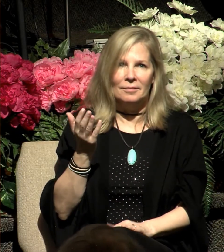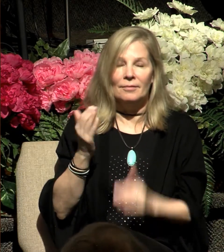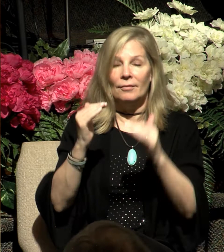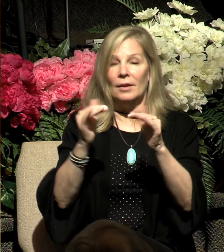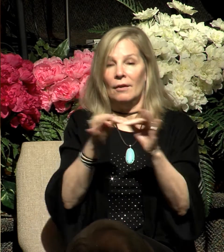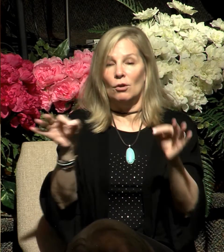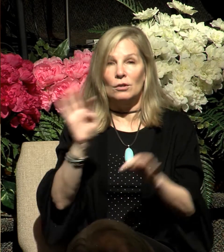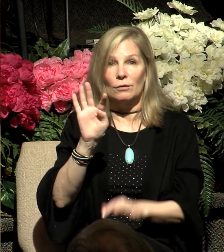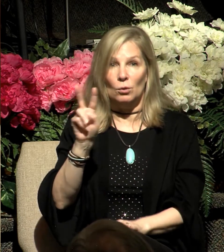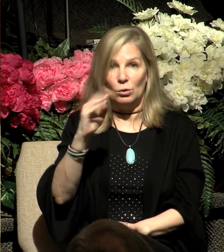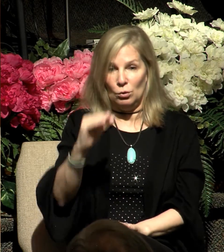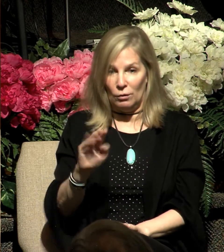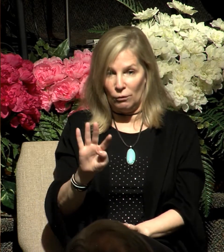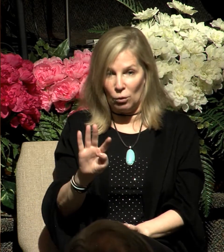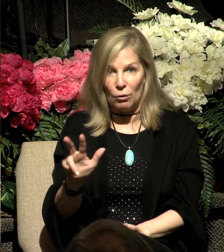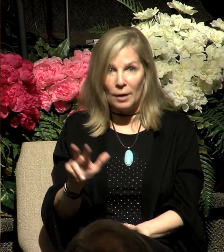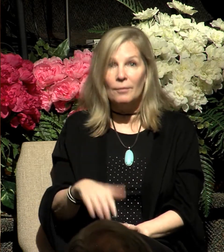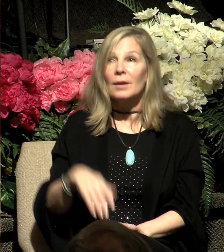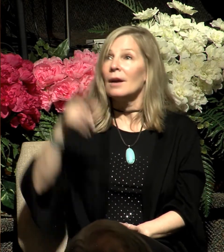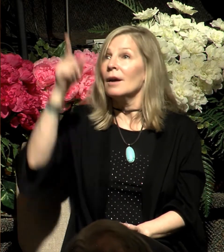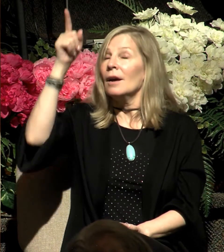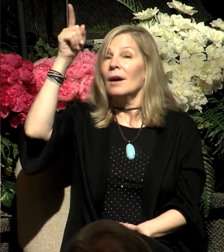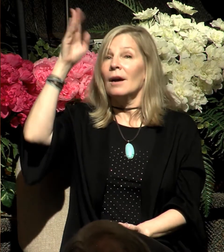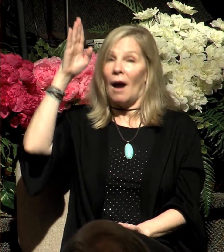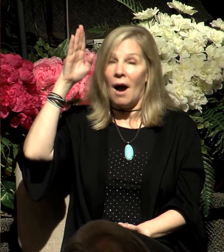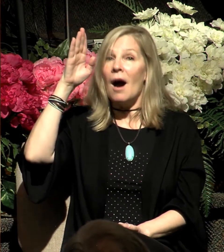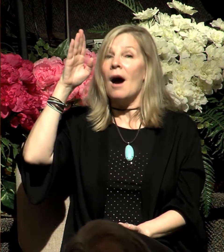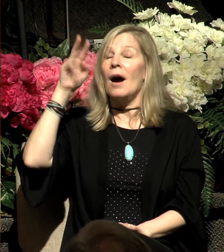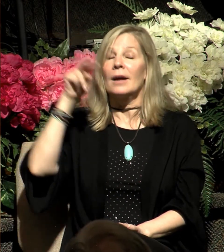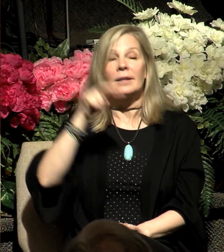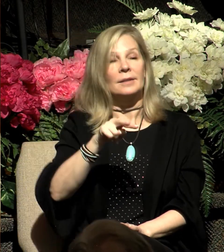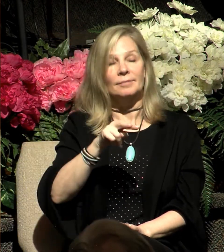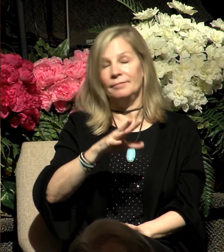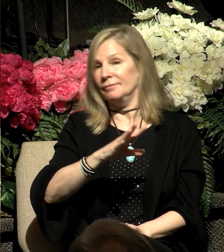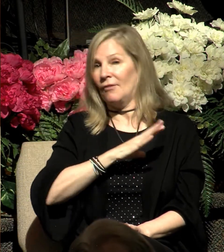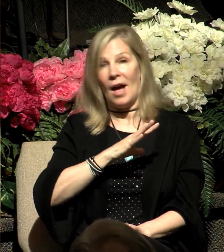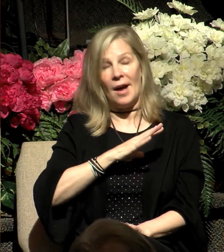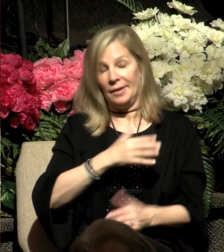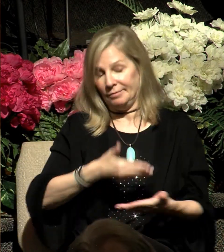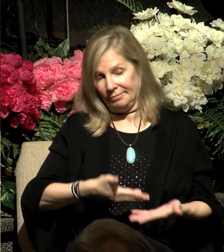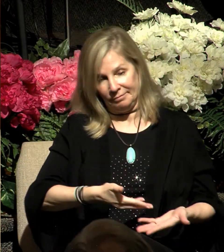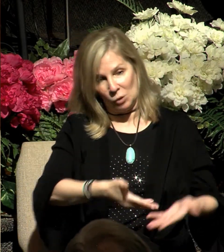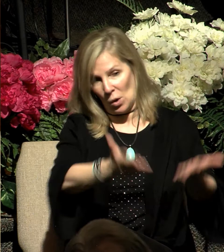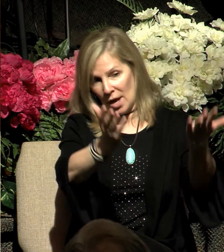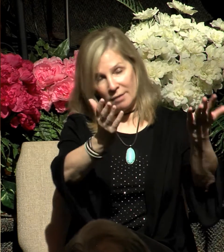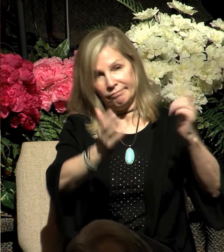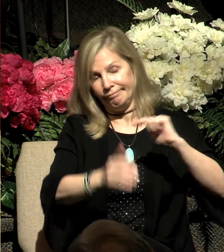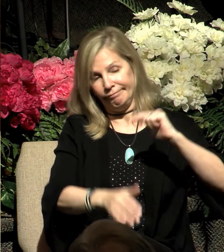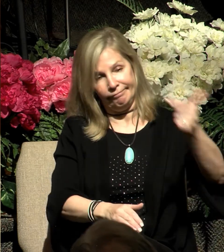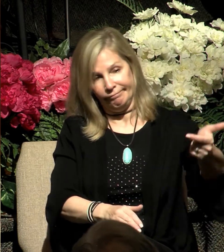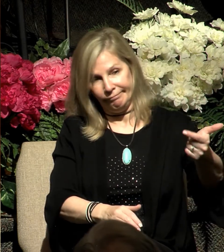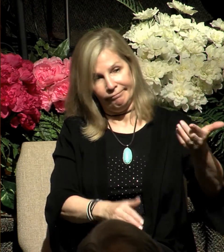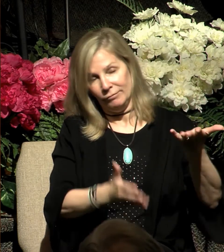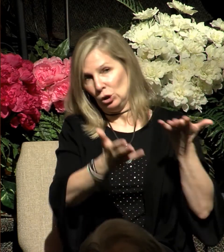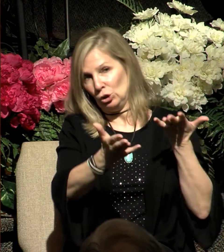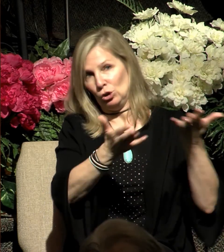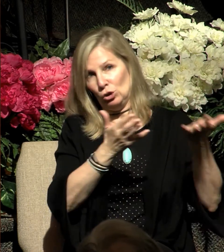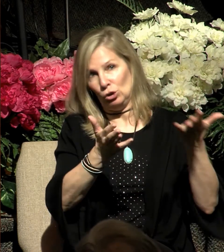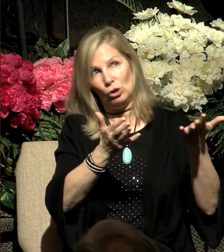43. But God turned away and delivered them up to serve the host of heaven. As it is written in the book of the prophets,